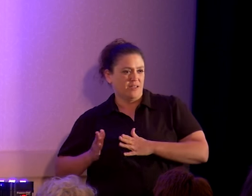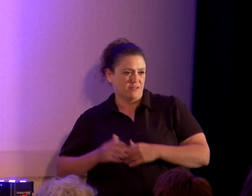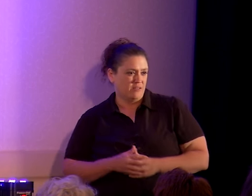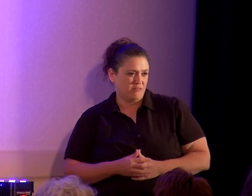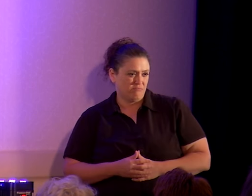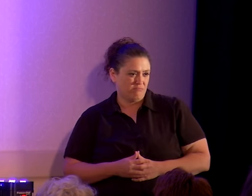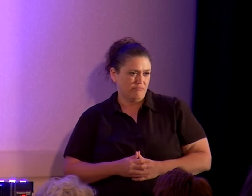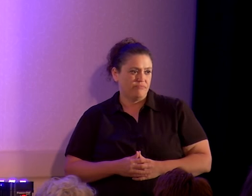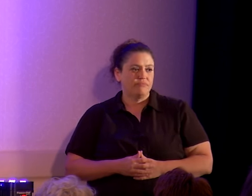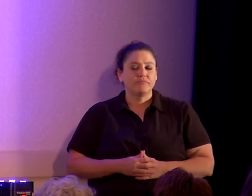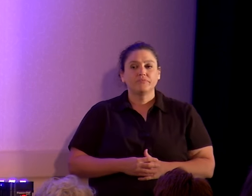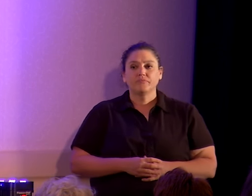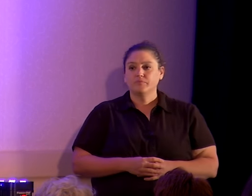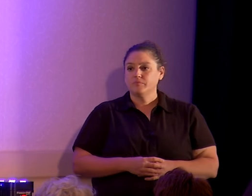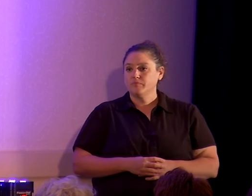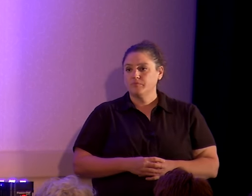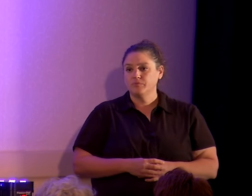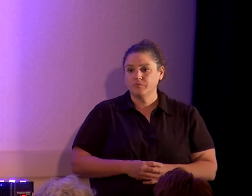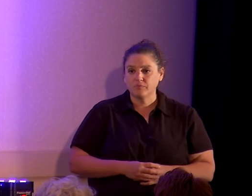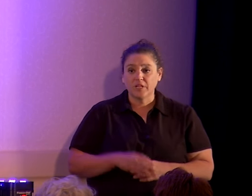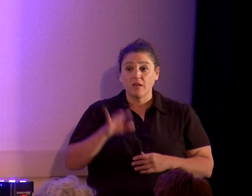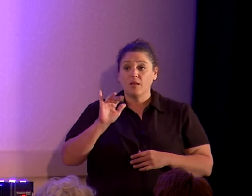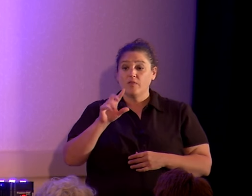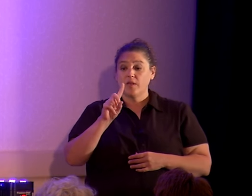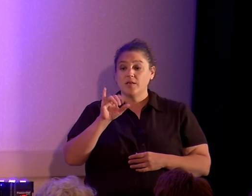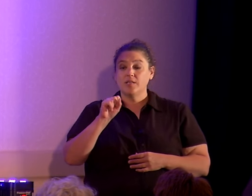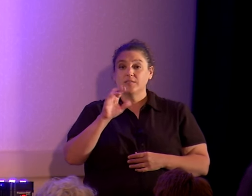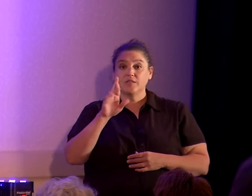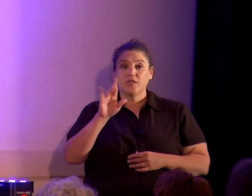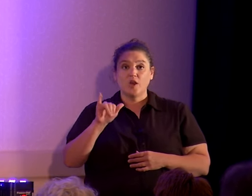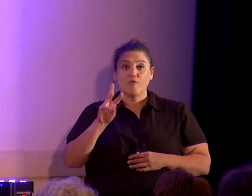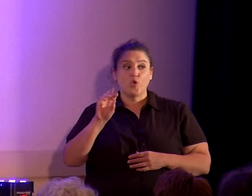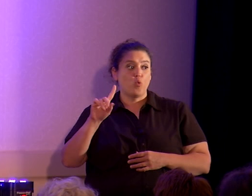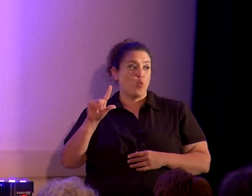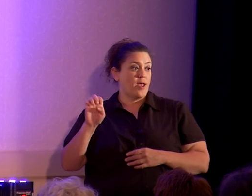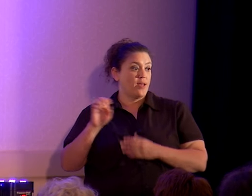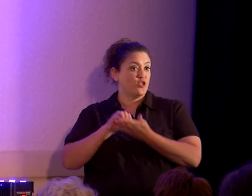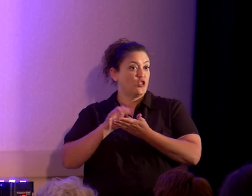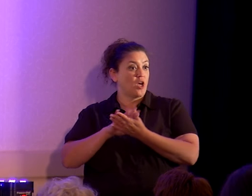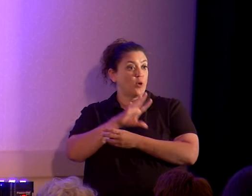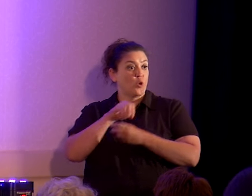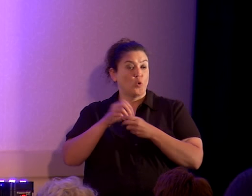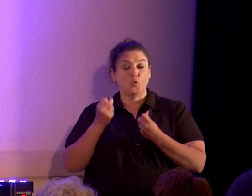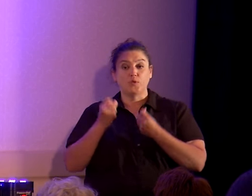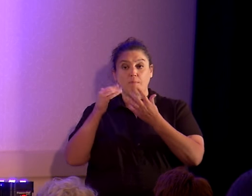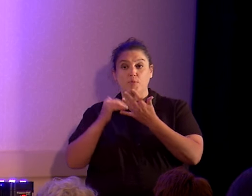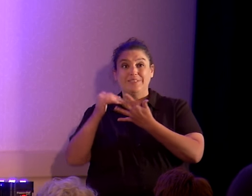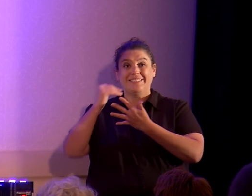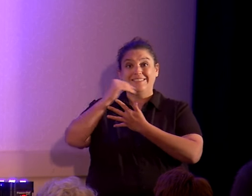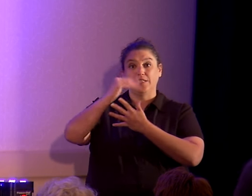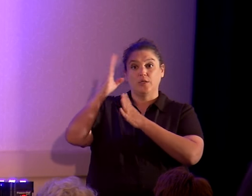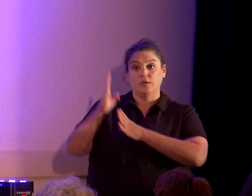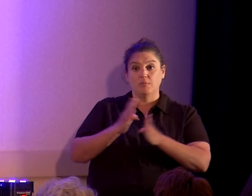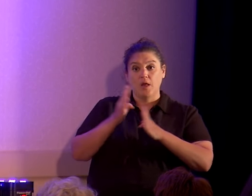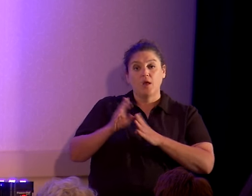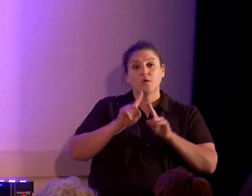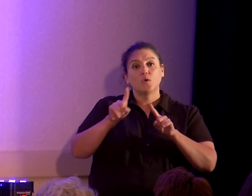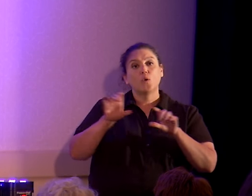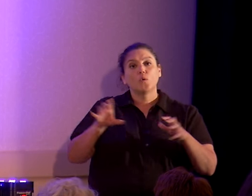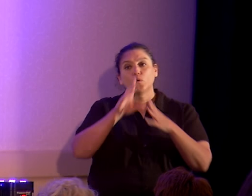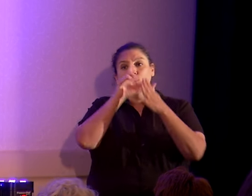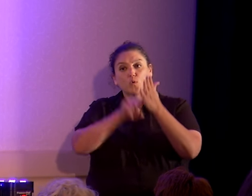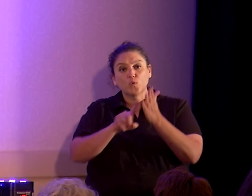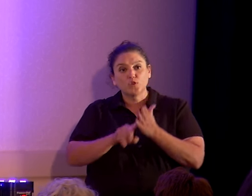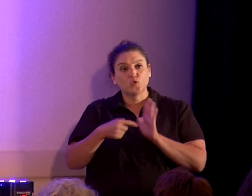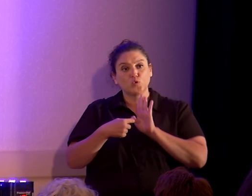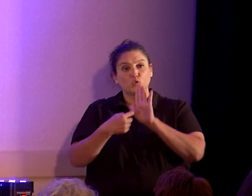The Discovery Institute Wedge document includes a multi-tiered plan, which one of them is to go out and actually do their peer-reviewed research to demonstrate that